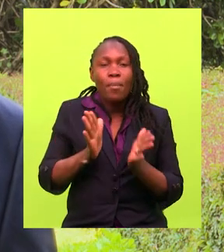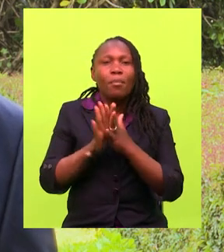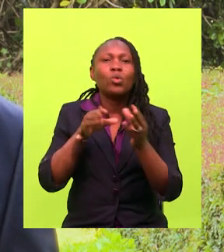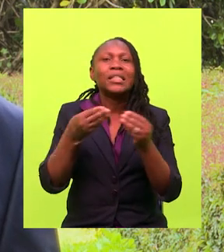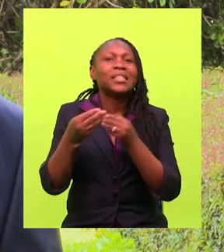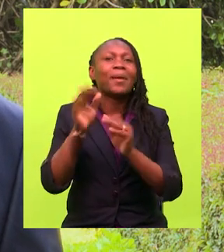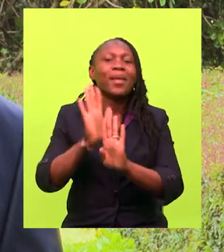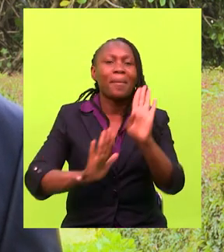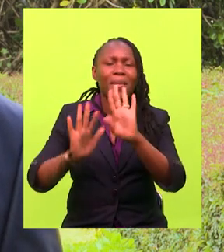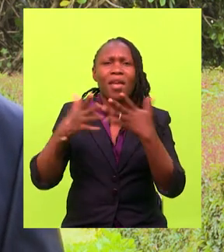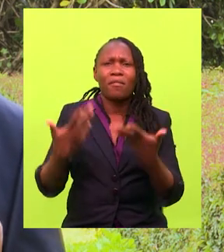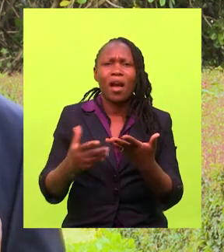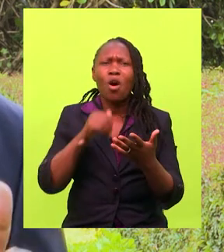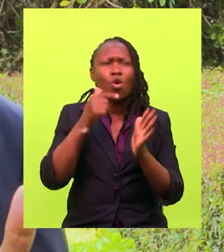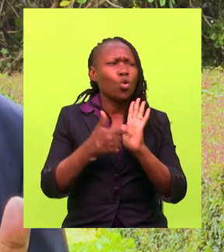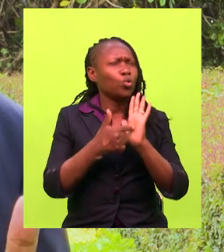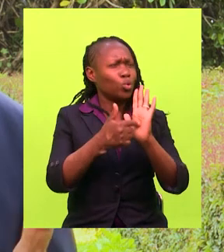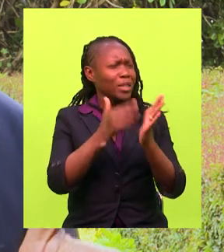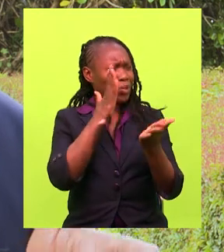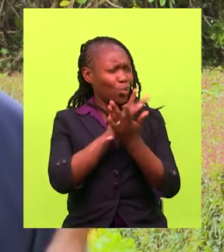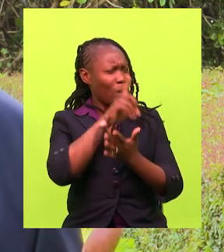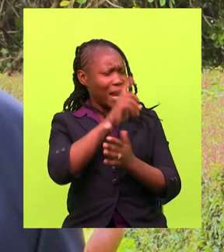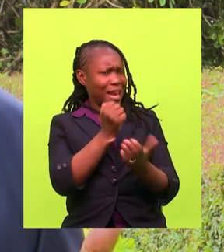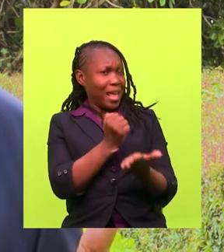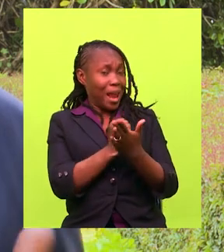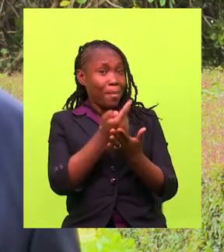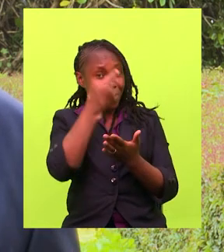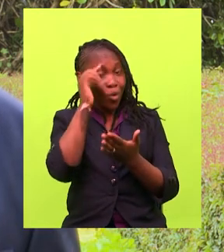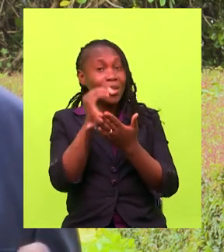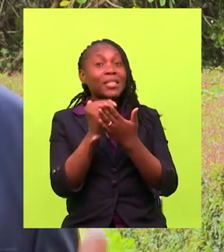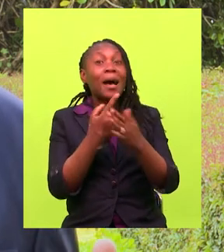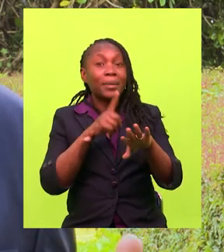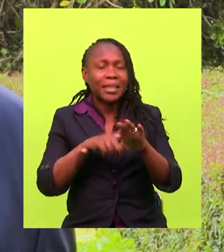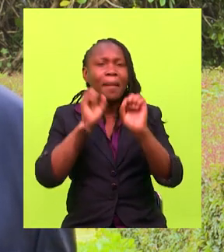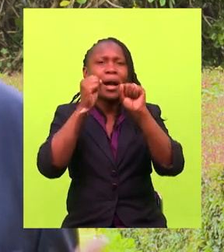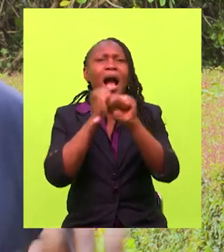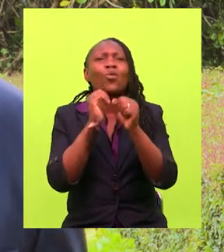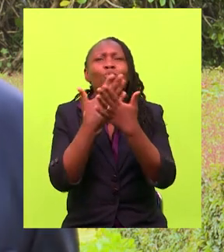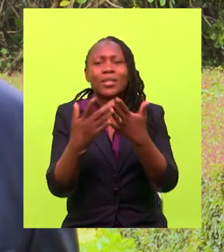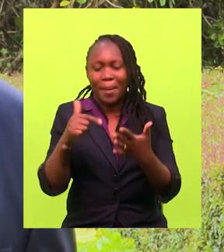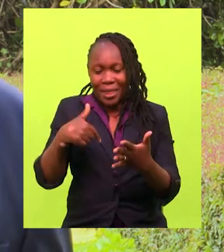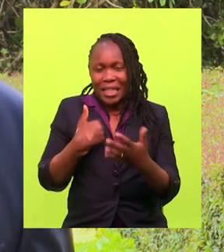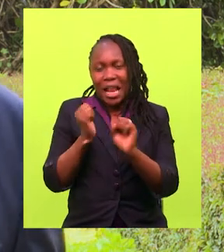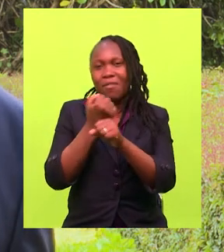behave, so that we do not make them appear as if they really need help. Because sometimes there are certain things they can do, which we might not do. So, due to